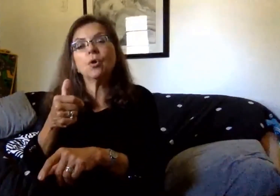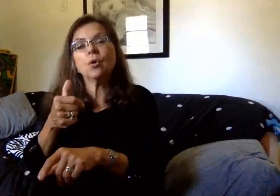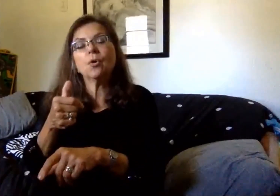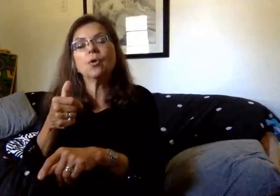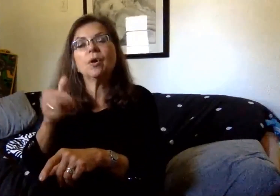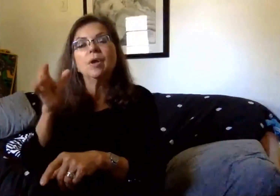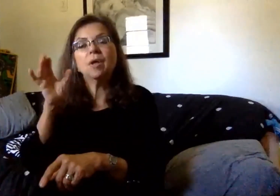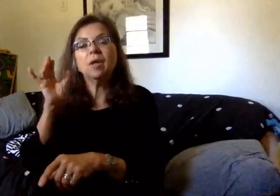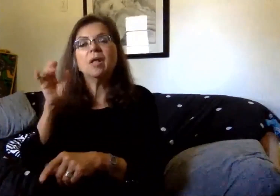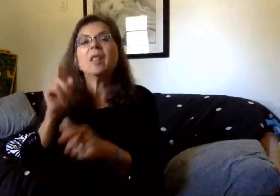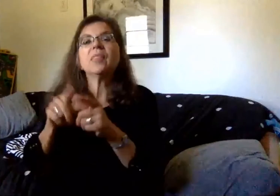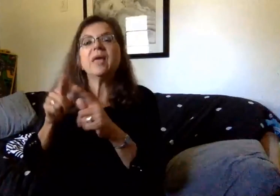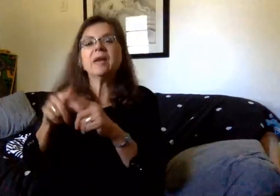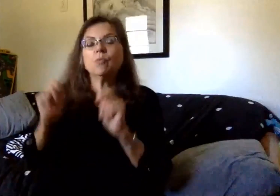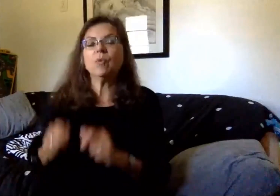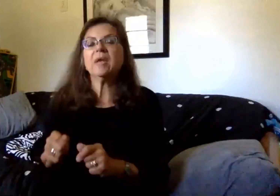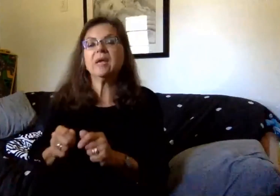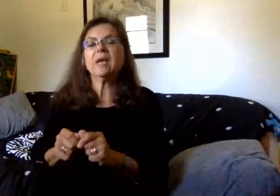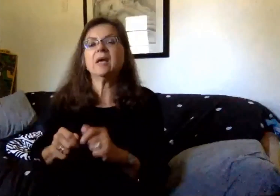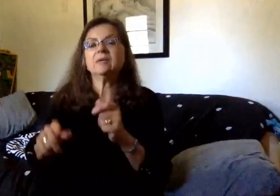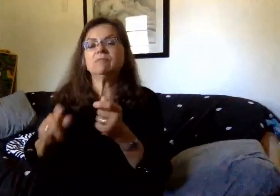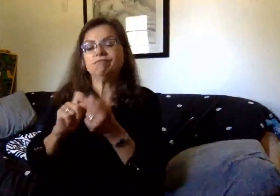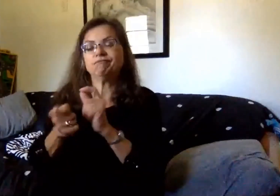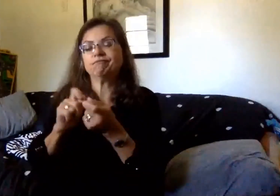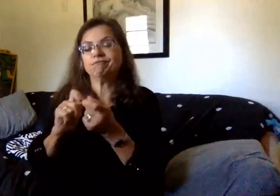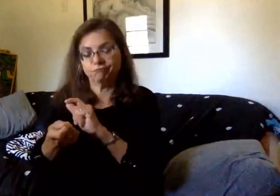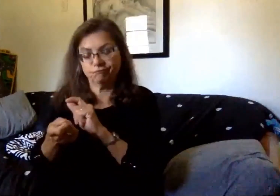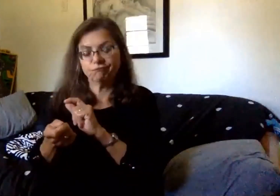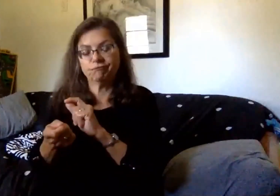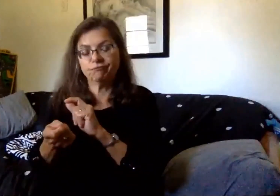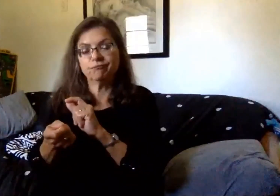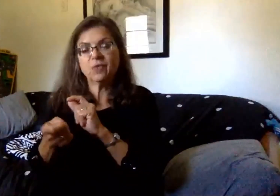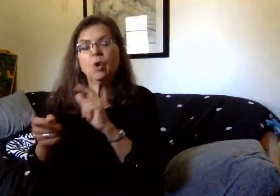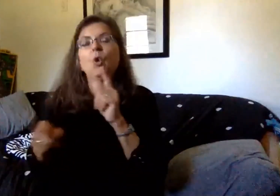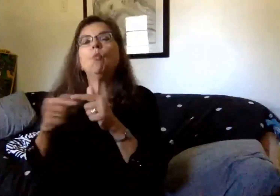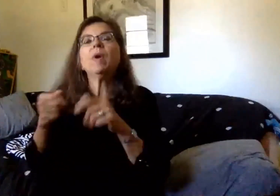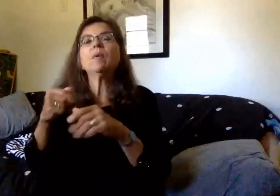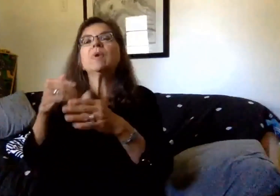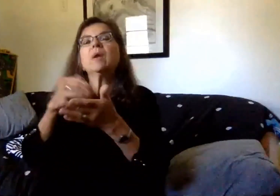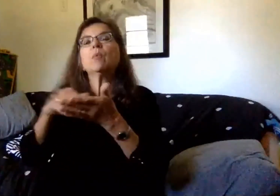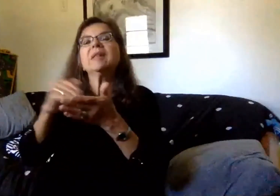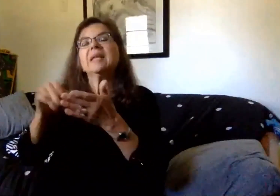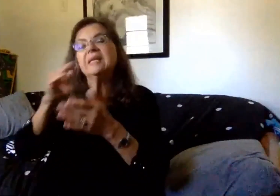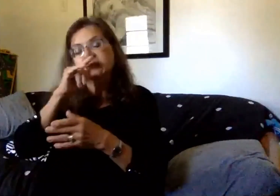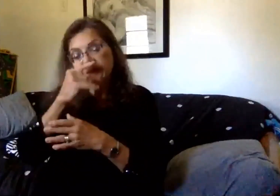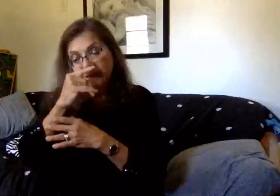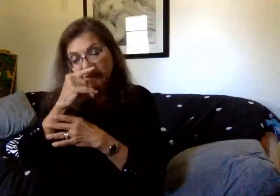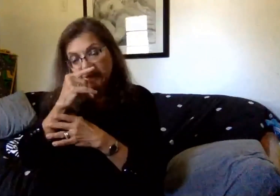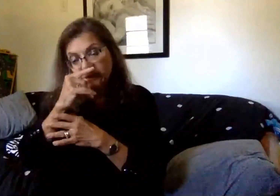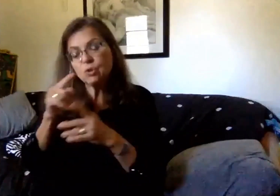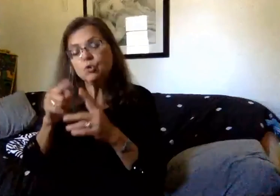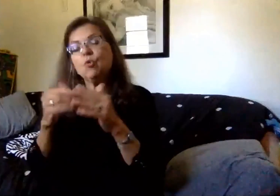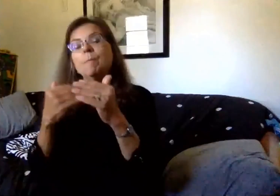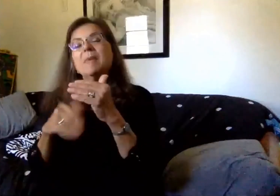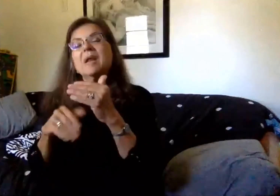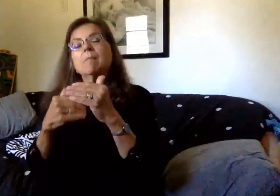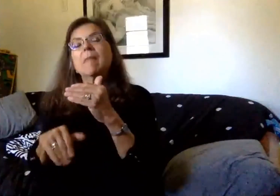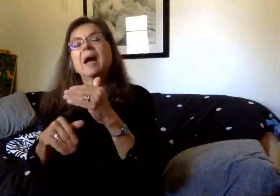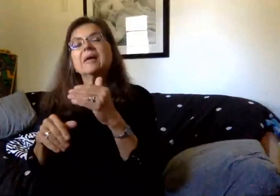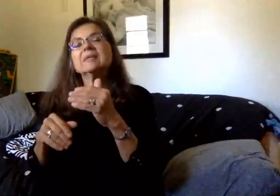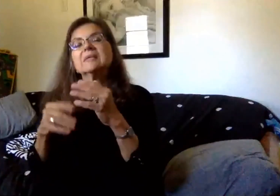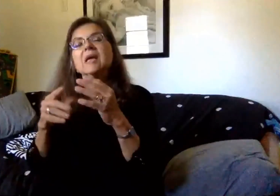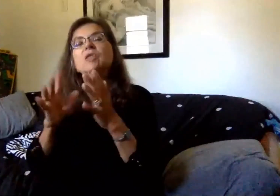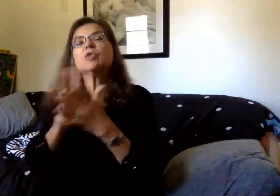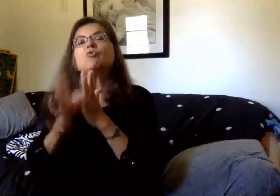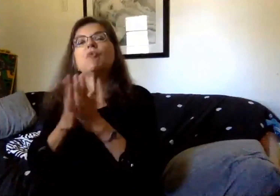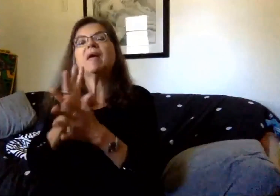stagger when students are released from their class to go to their next class period in order to minimize the amount of traffic in the halls.